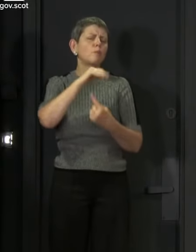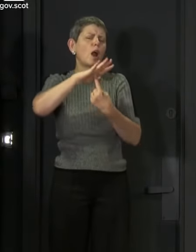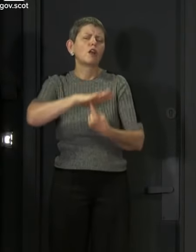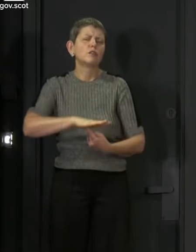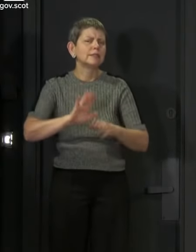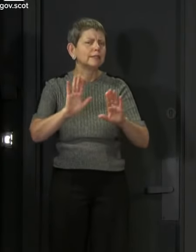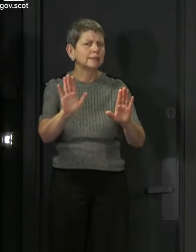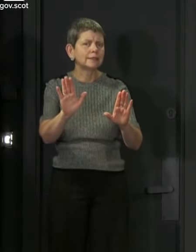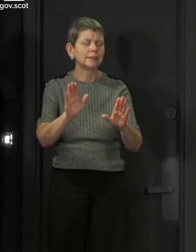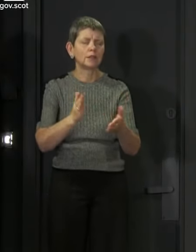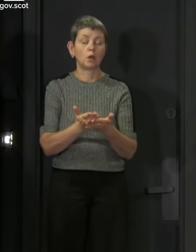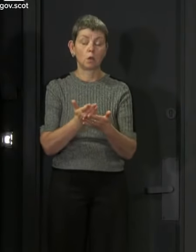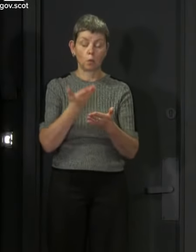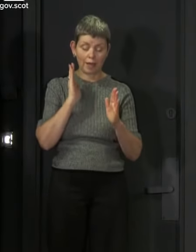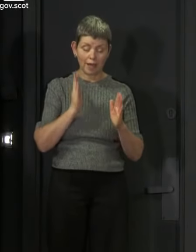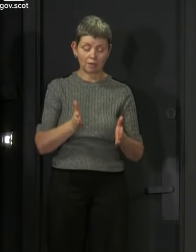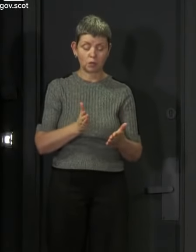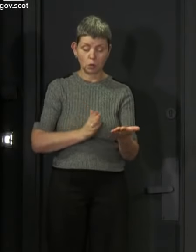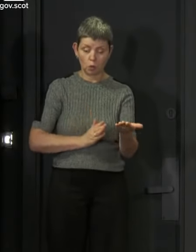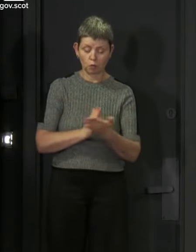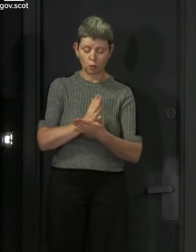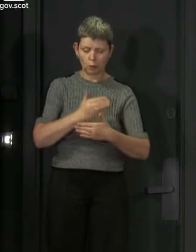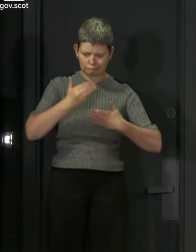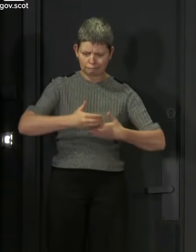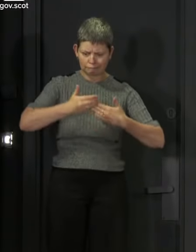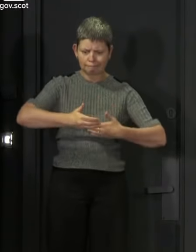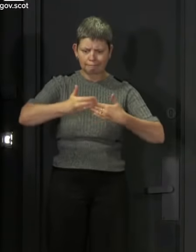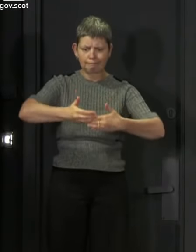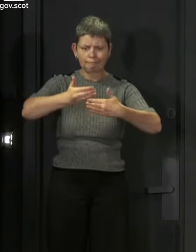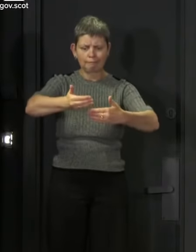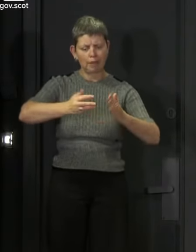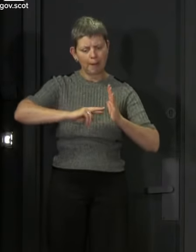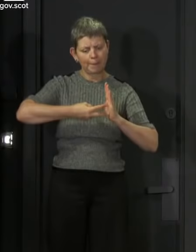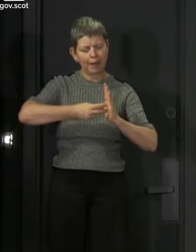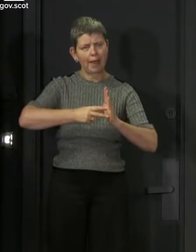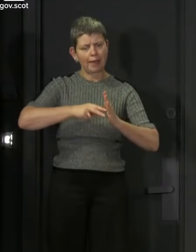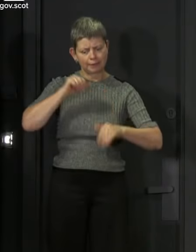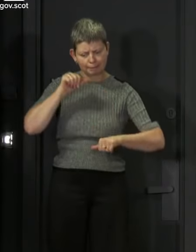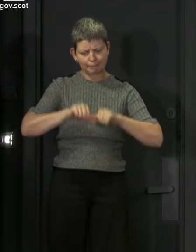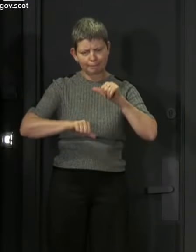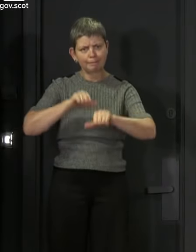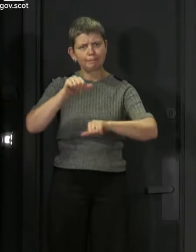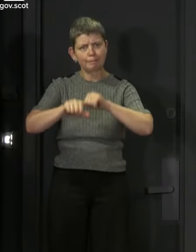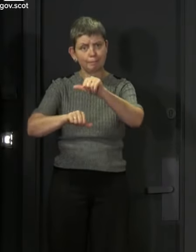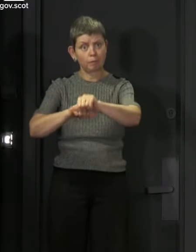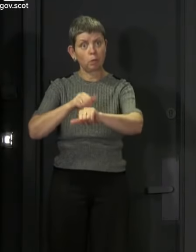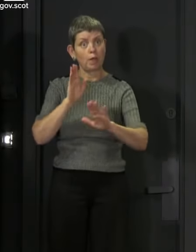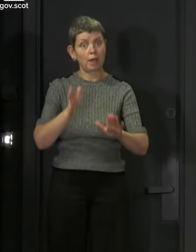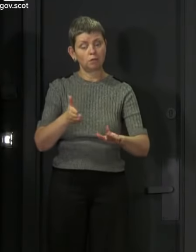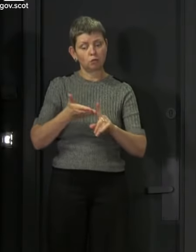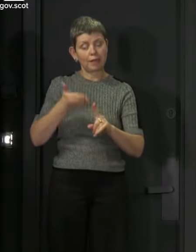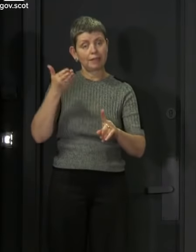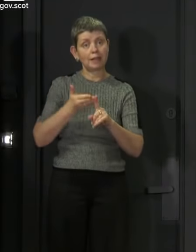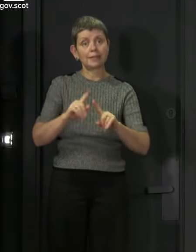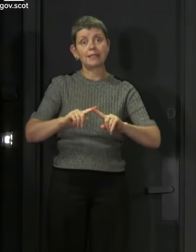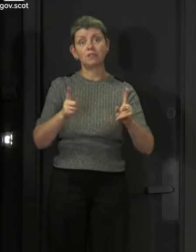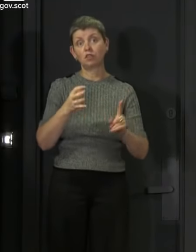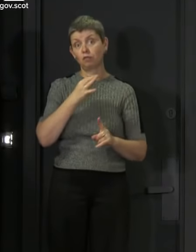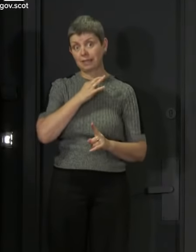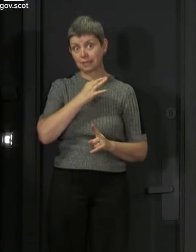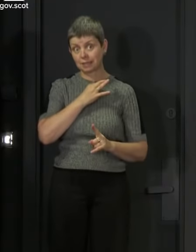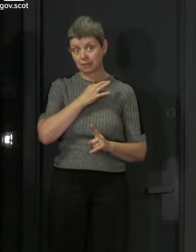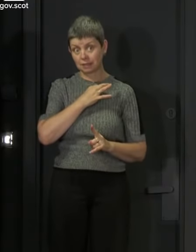to work our way through this as rationally as we can, recognising the different risks associated with not just